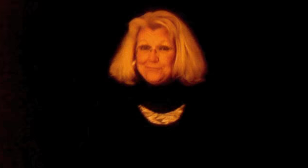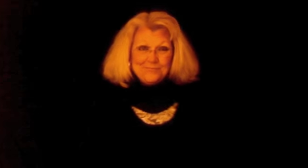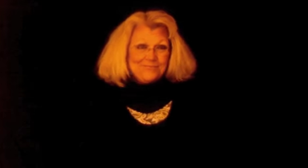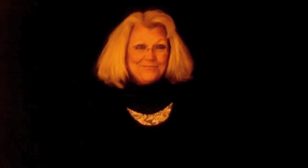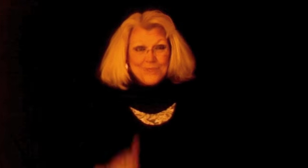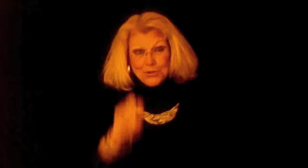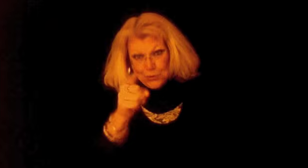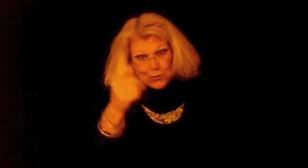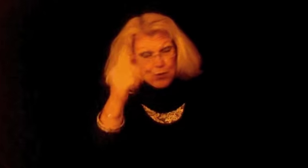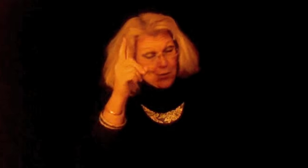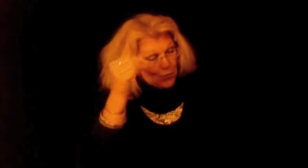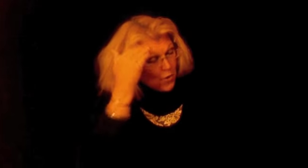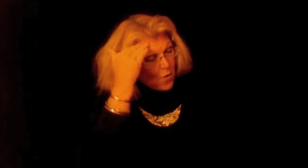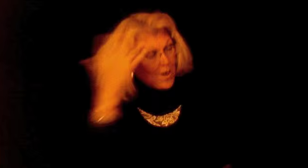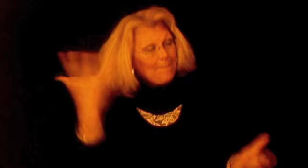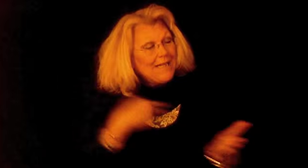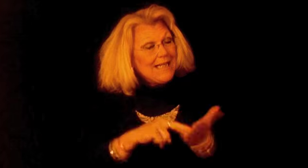Do you know what I mean?